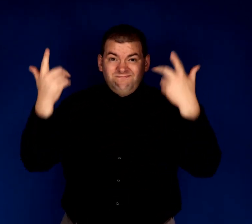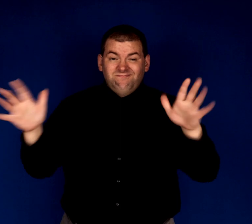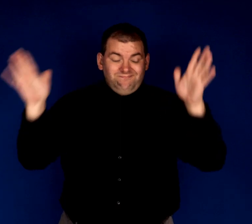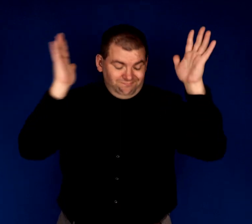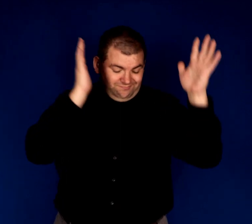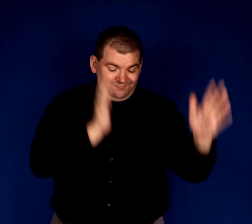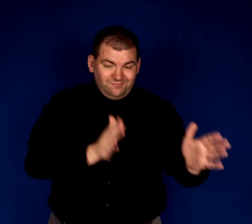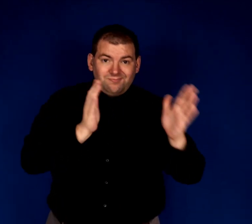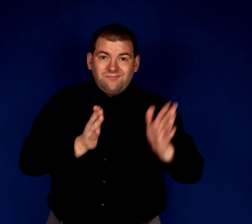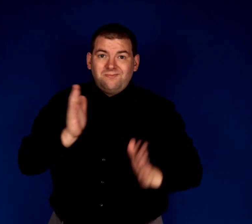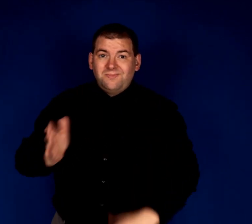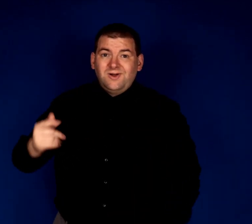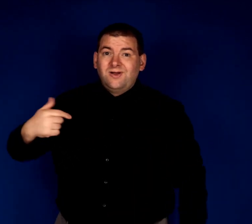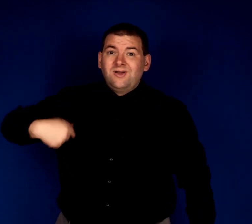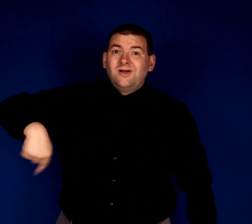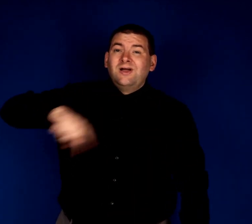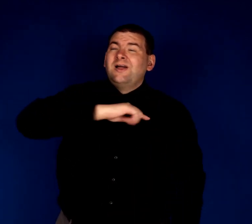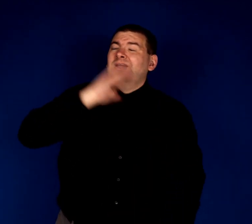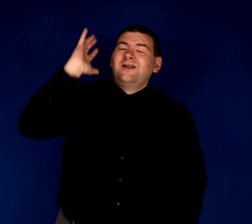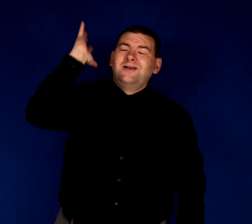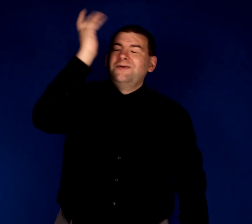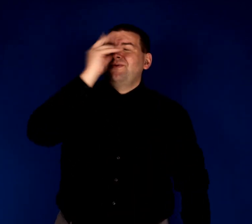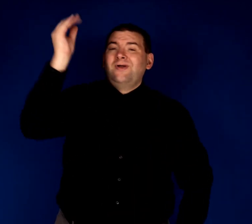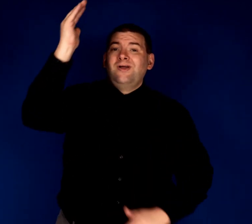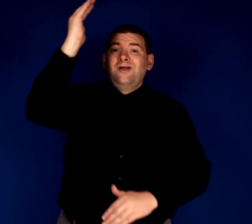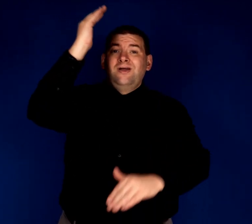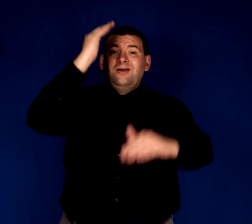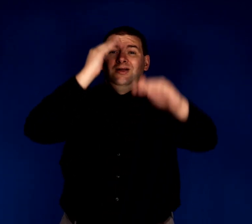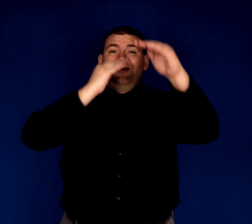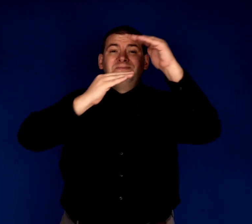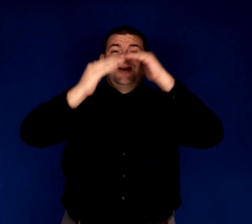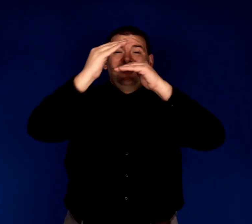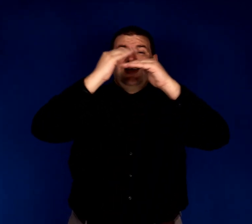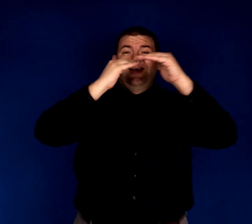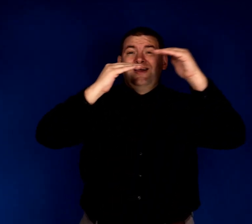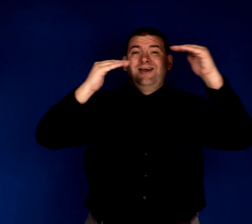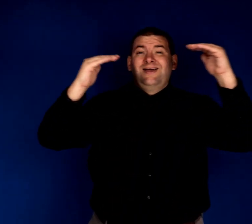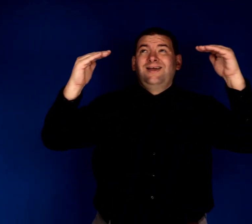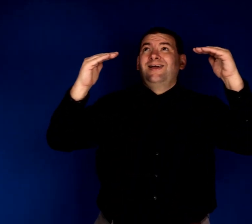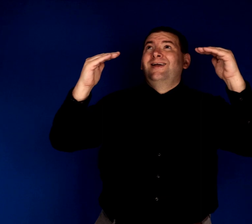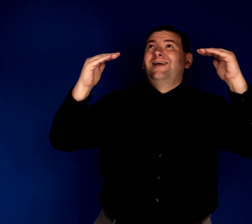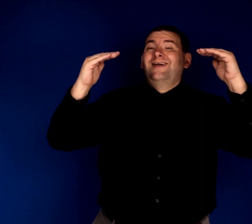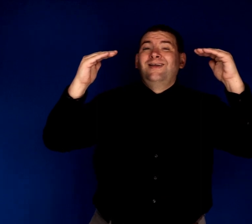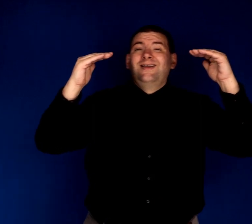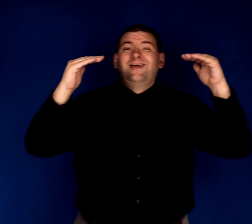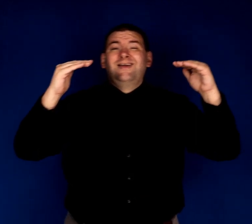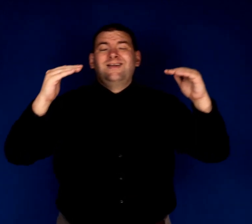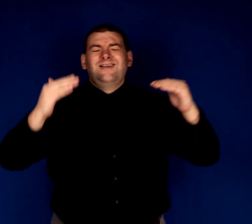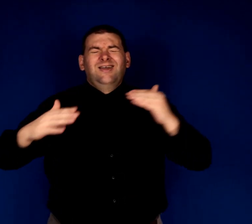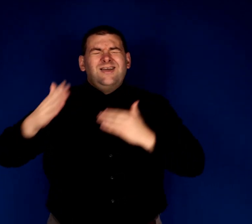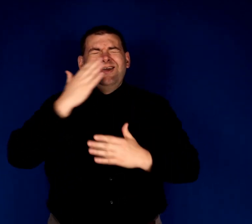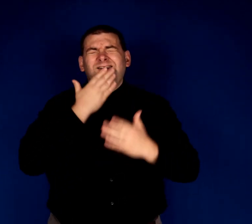To prepare us a dwelling place there In the